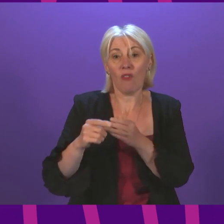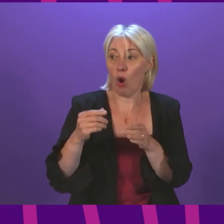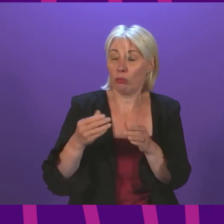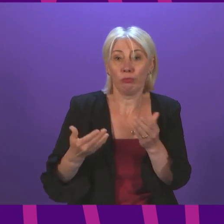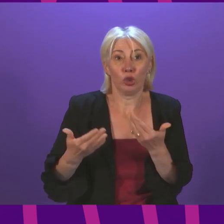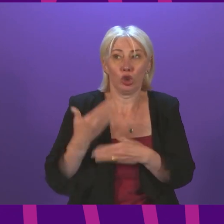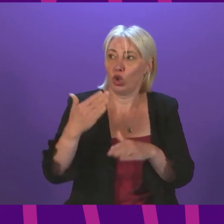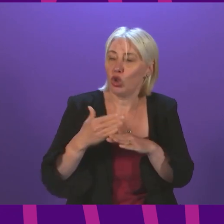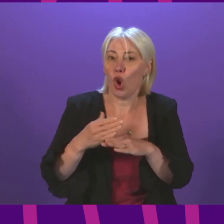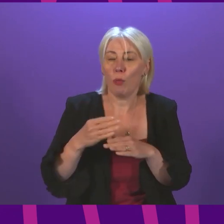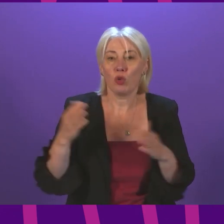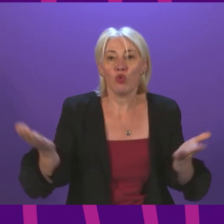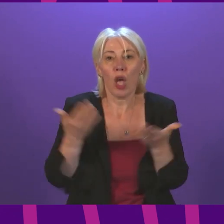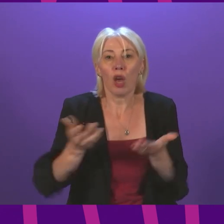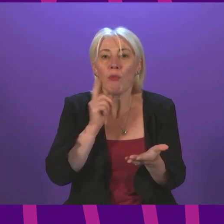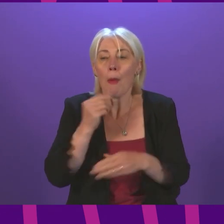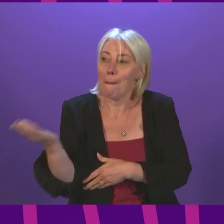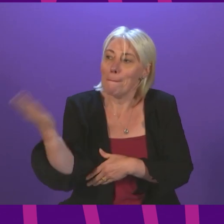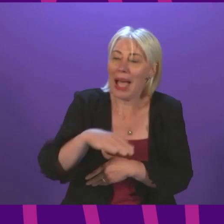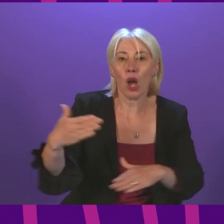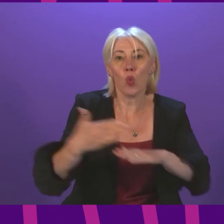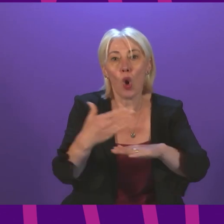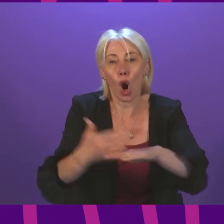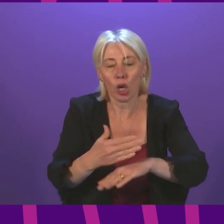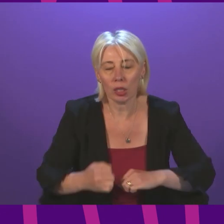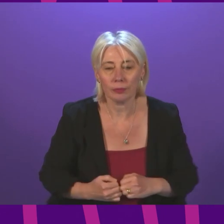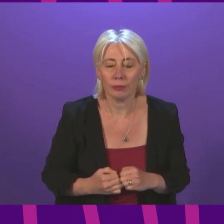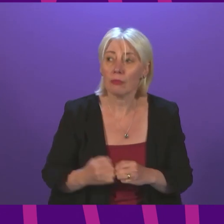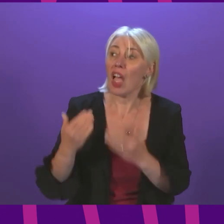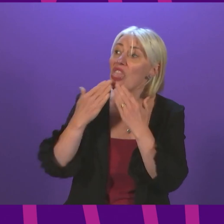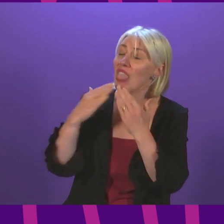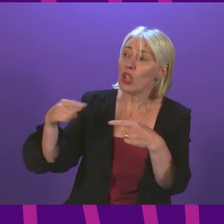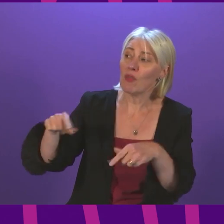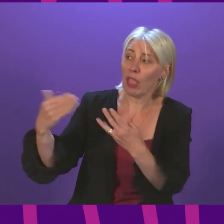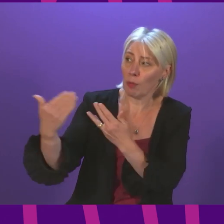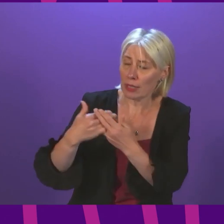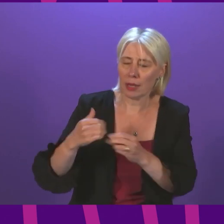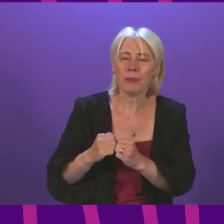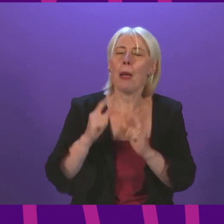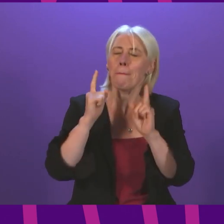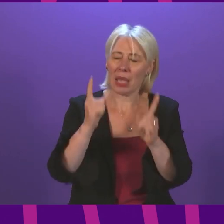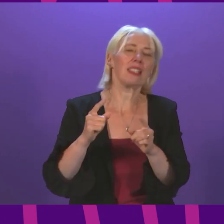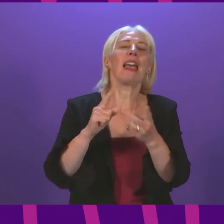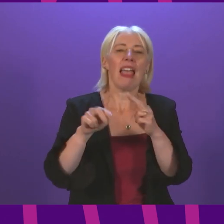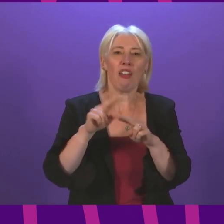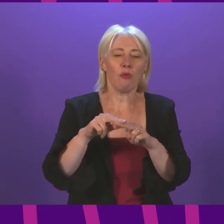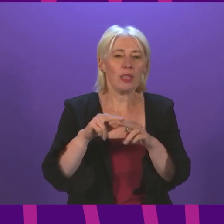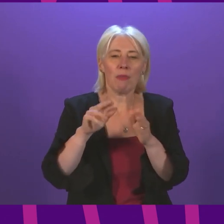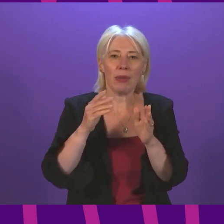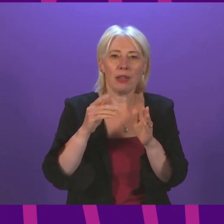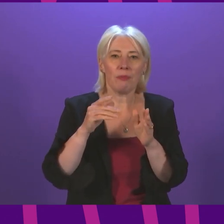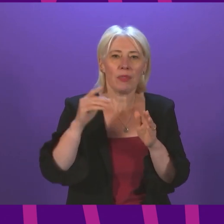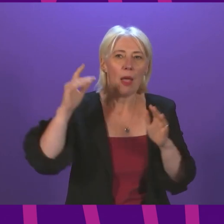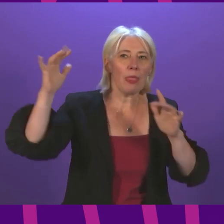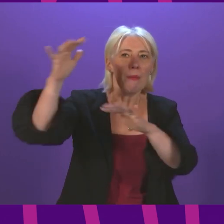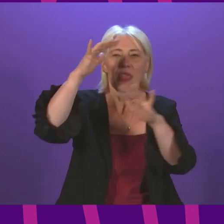into work. And yes, very briefly. Neil Gray. I thank Miles Briggs for giving way. Even if we leave to one side, whether or not the